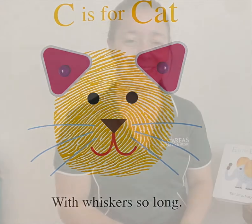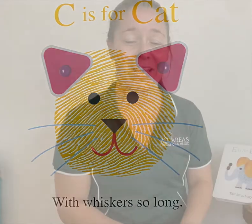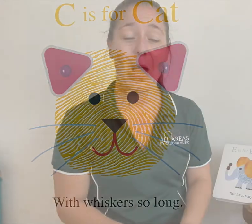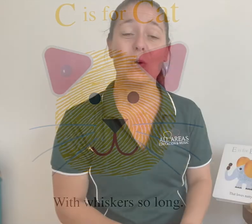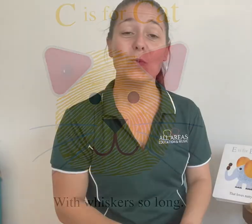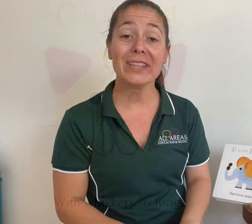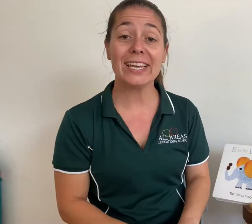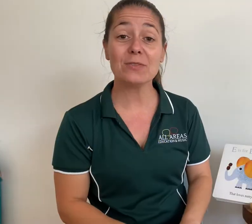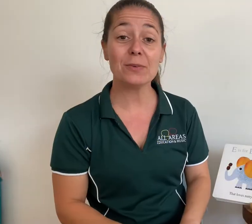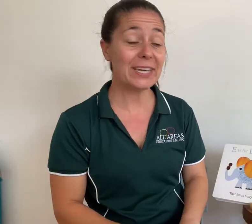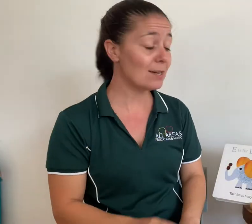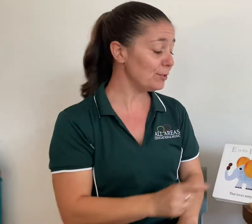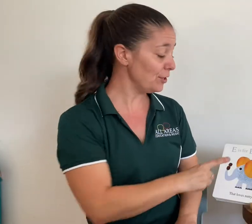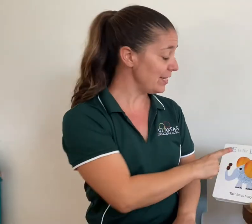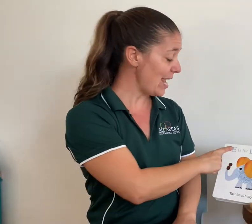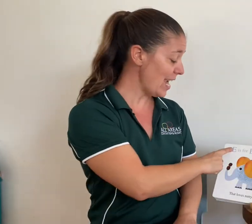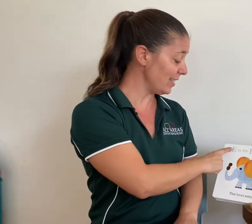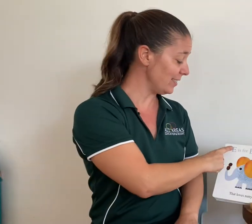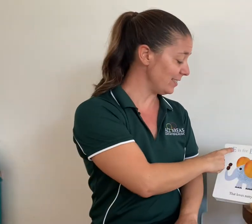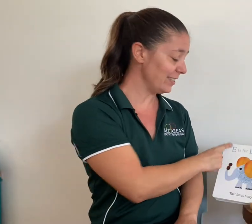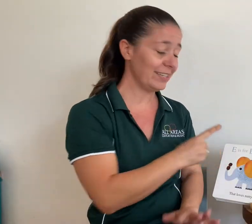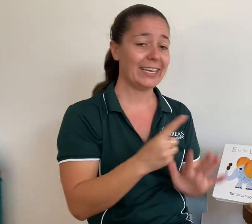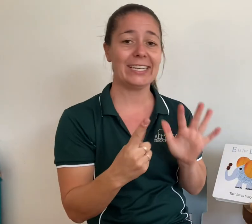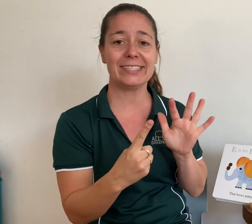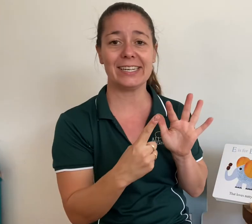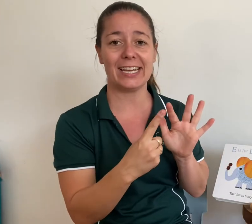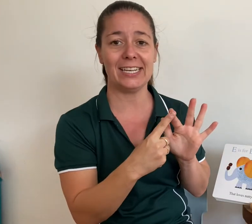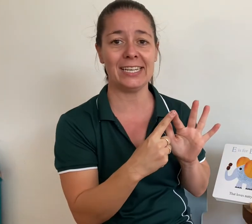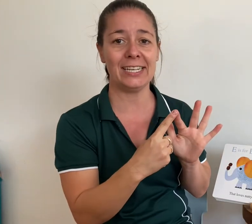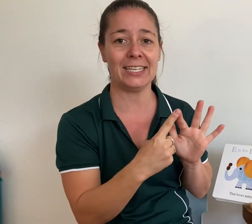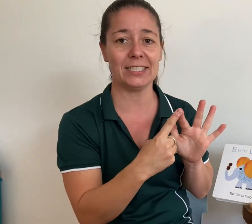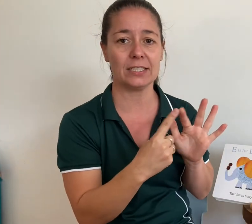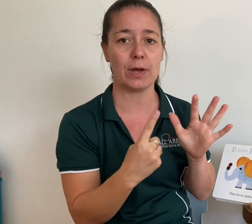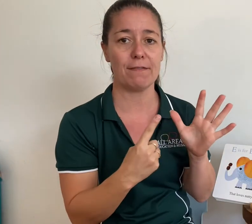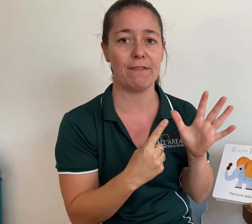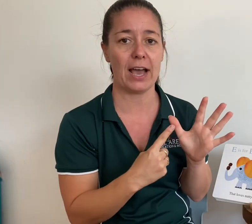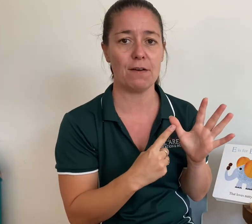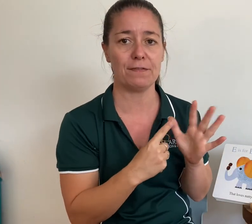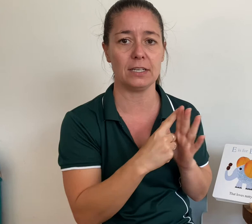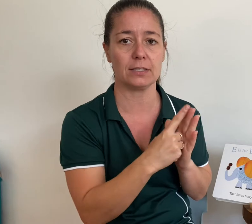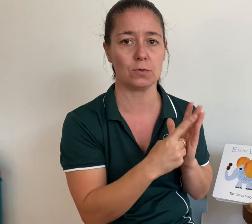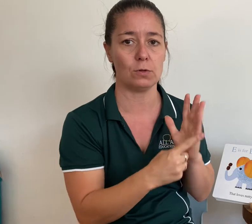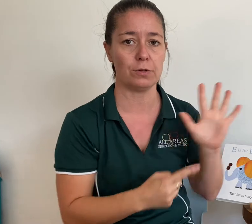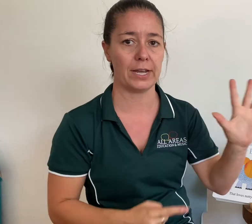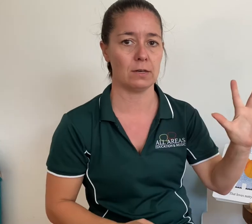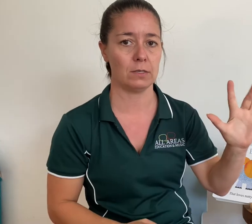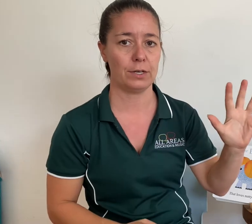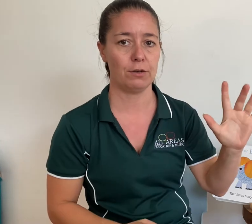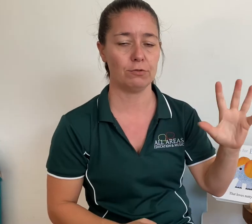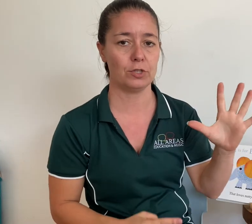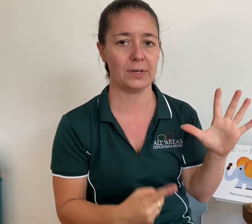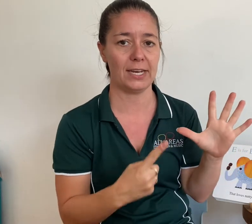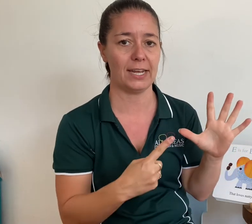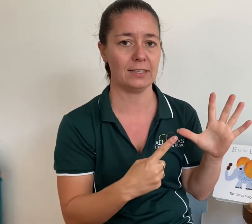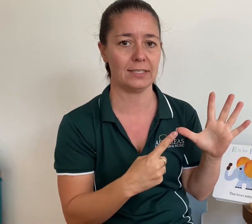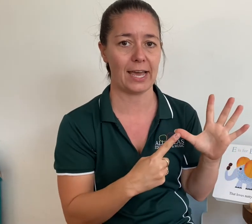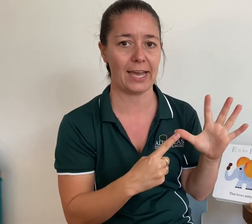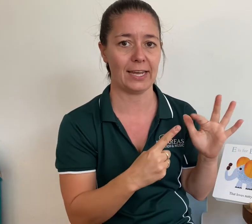What letter are we up to next? It's an E. So our vowel fingers are all on our non-dominant hand A,